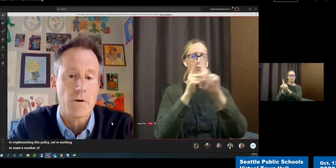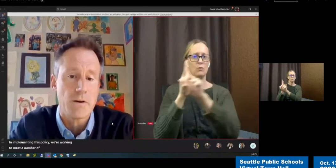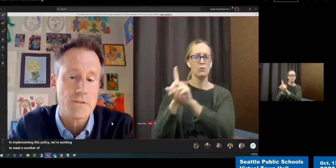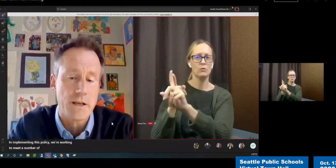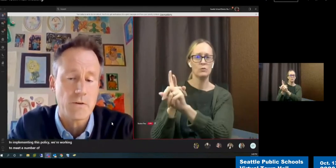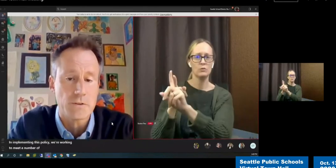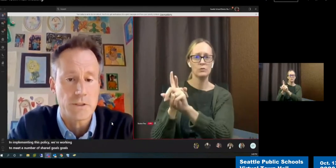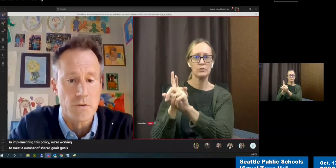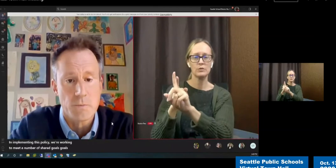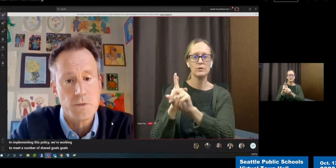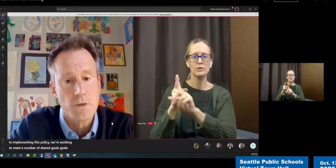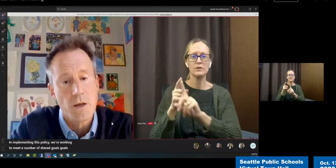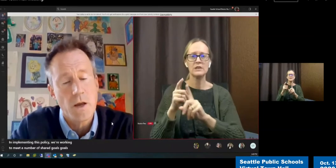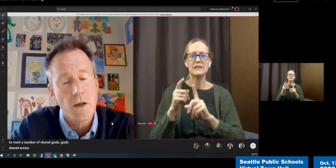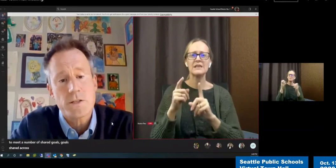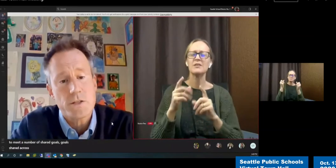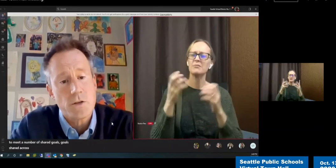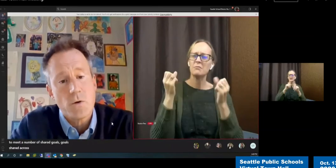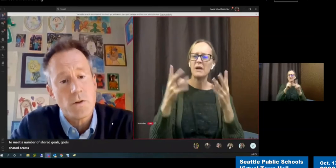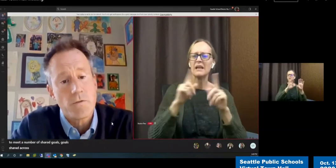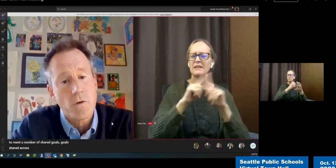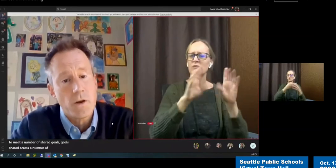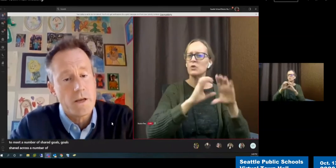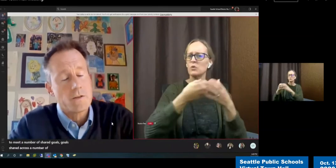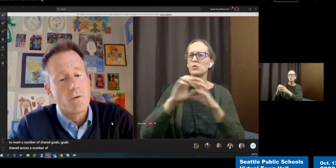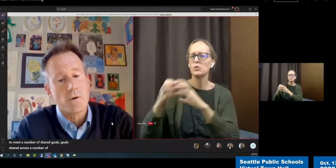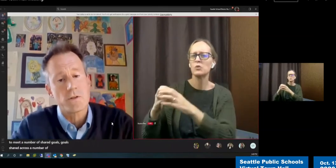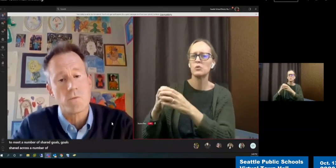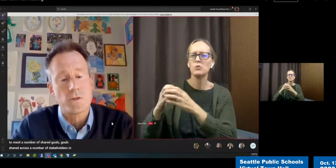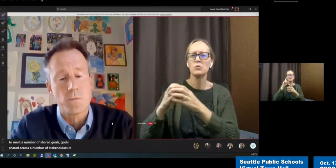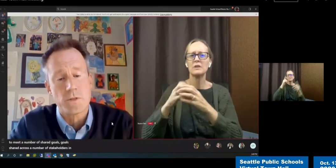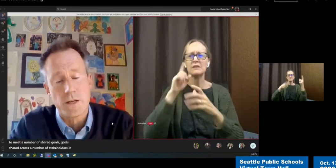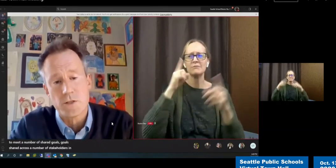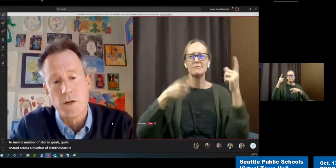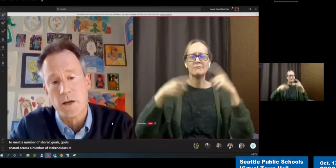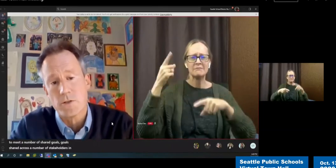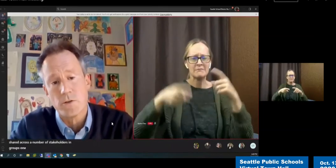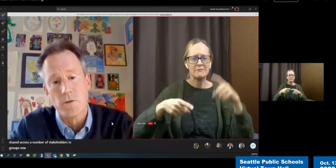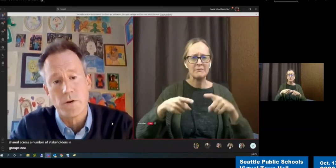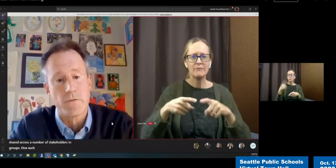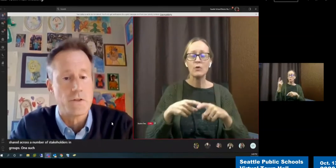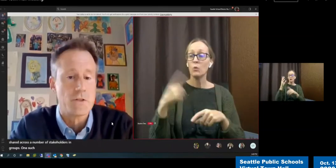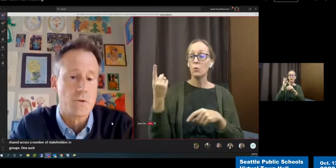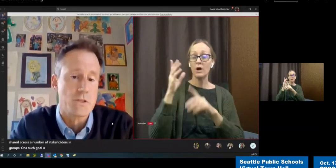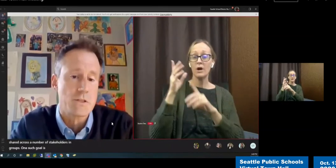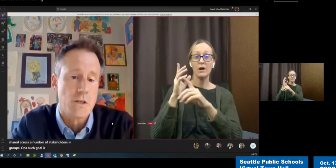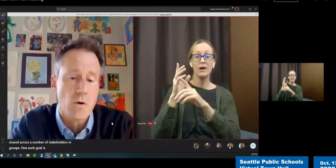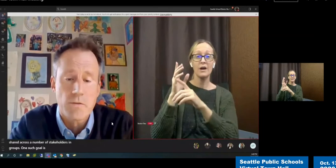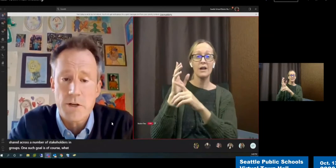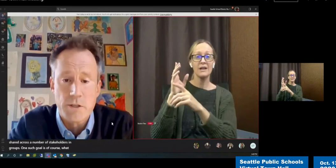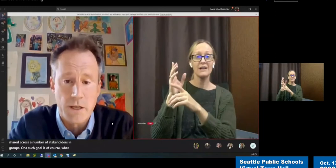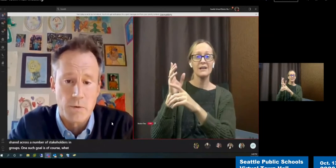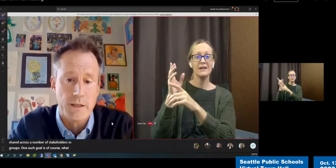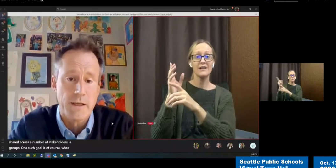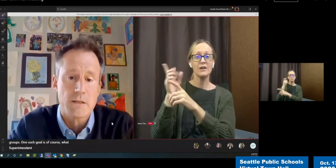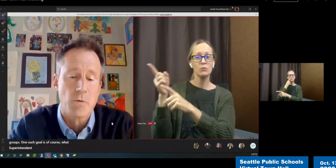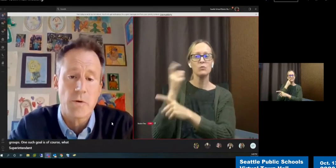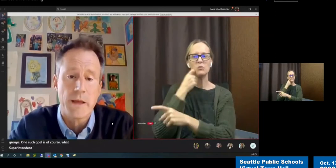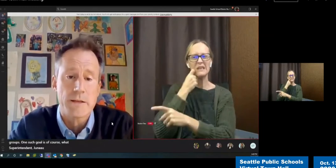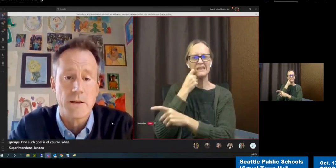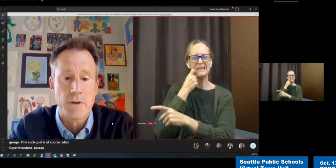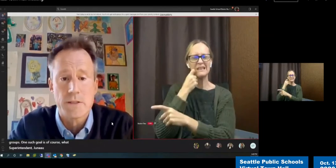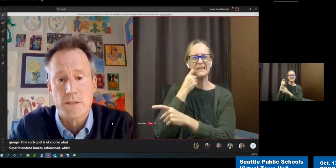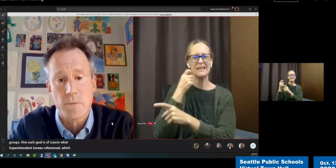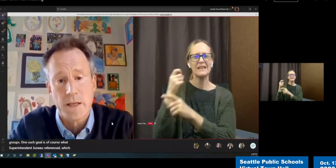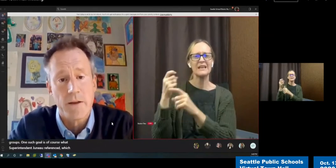number of stakeholders and groups. One such goal is, of course, what Superintendent Juneau referenced, which is the goal of racial equity and to promote